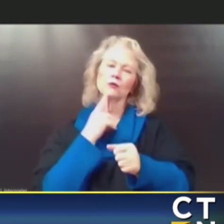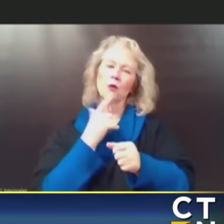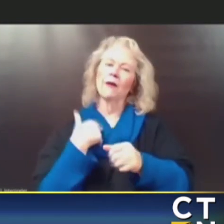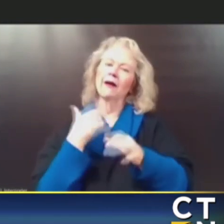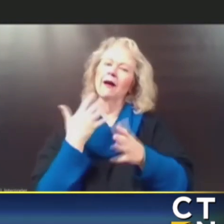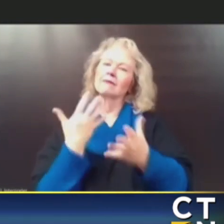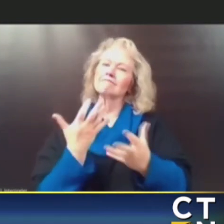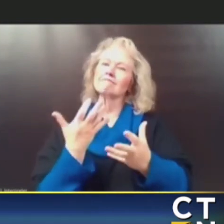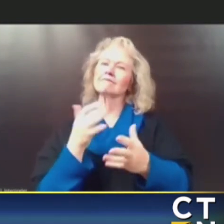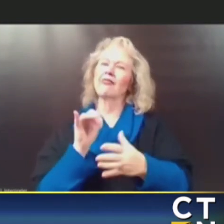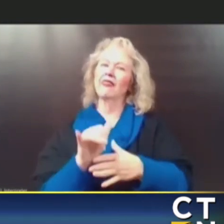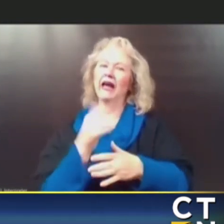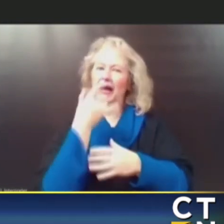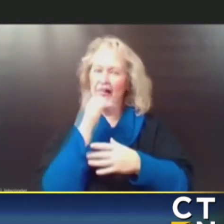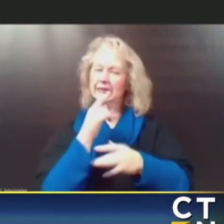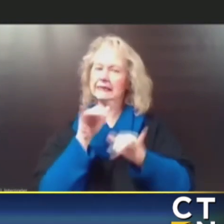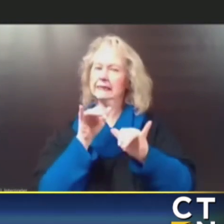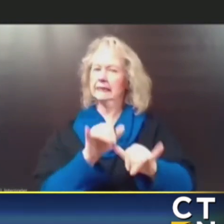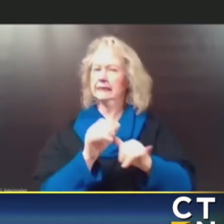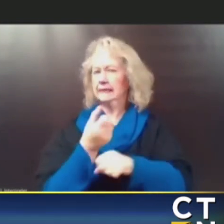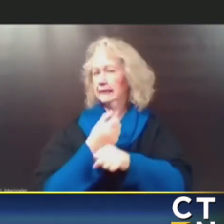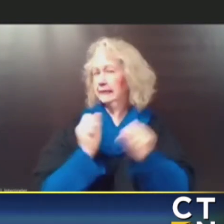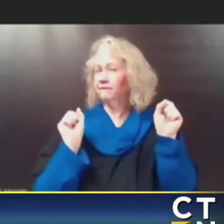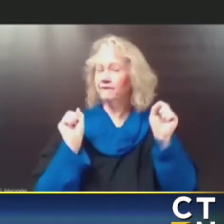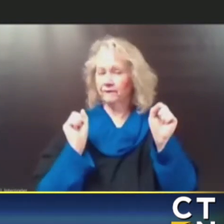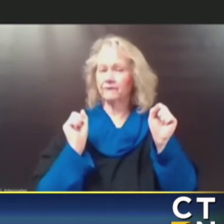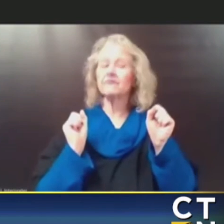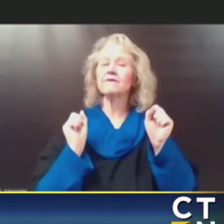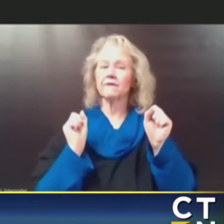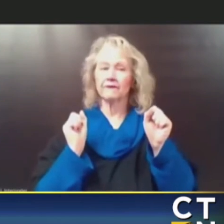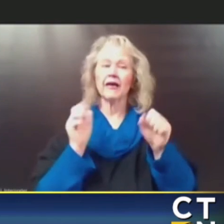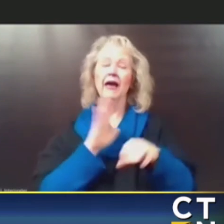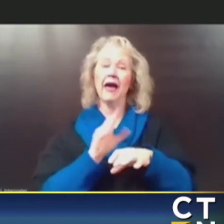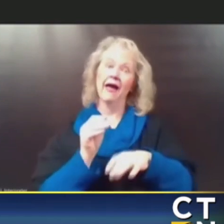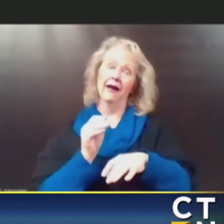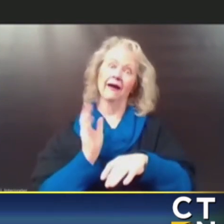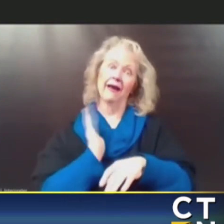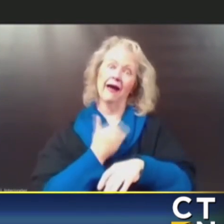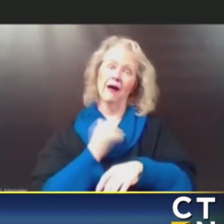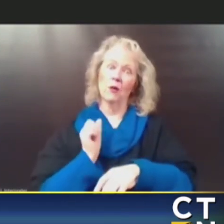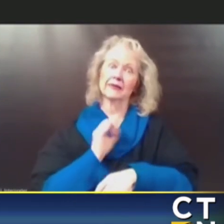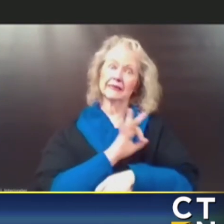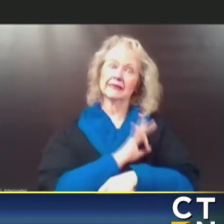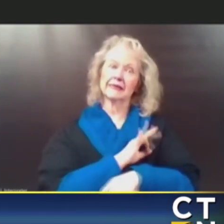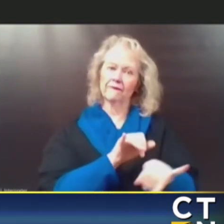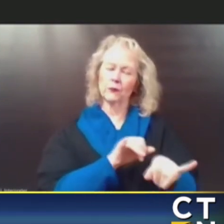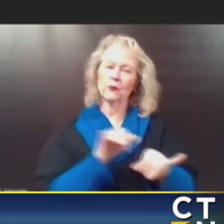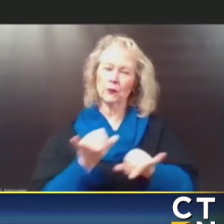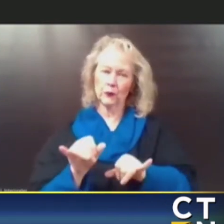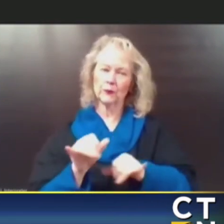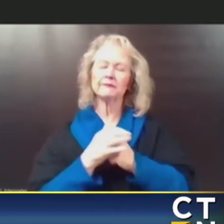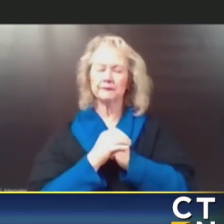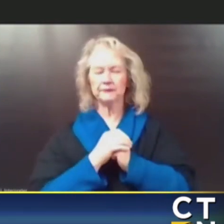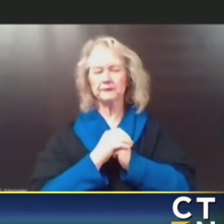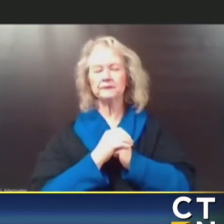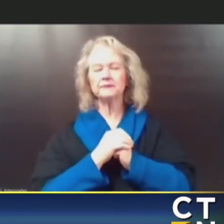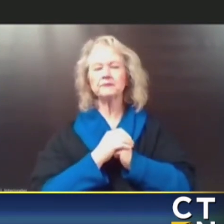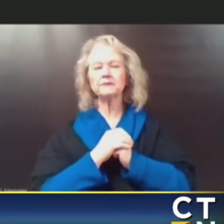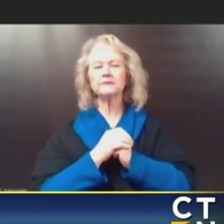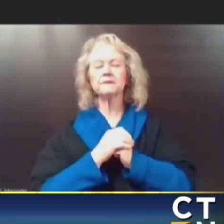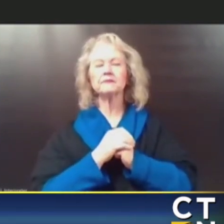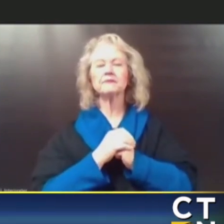safe under students and our school staff also working in safe conditions.